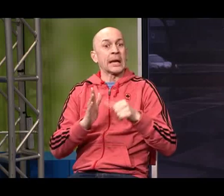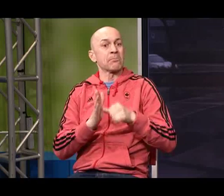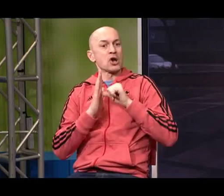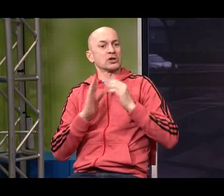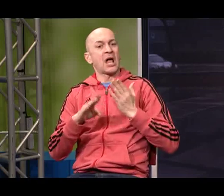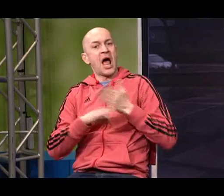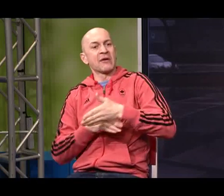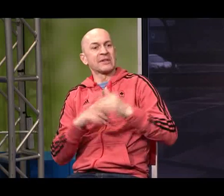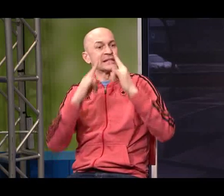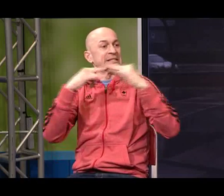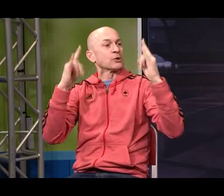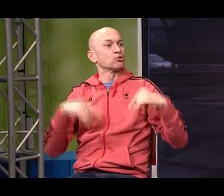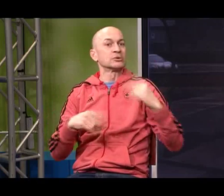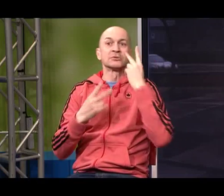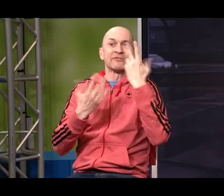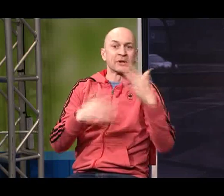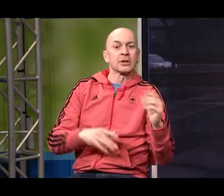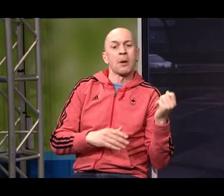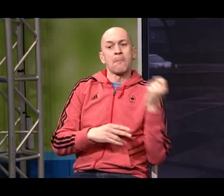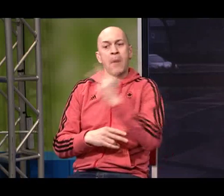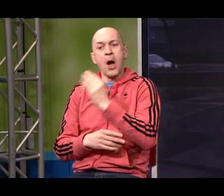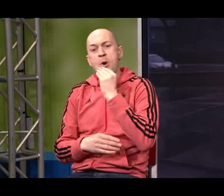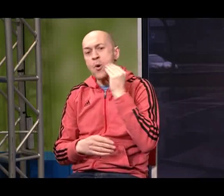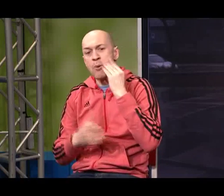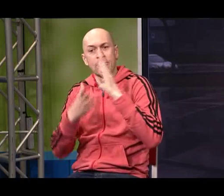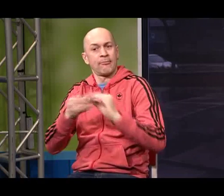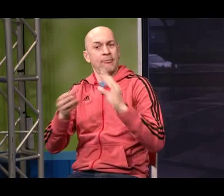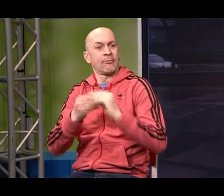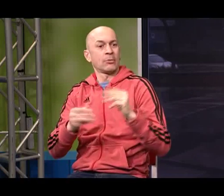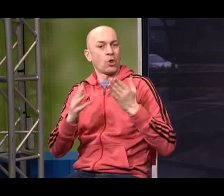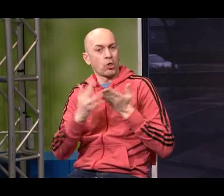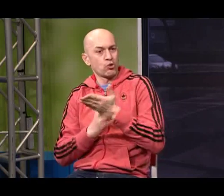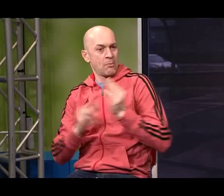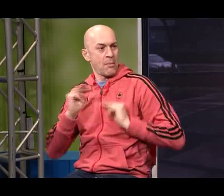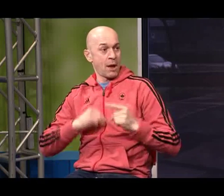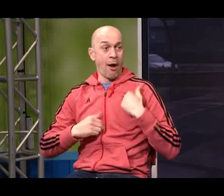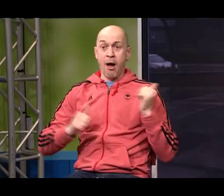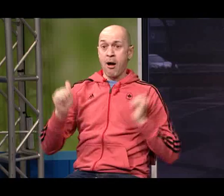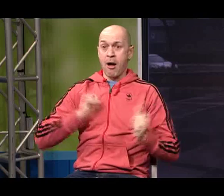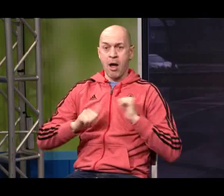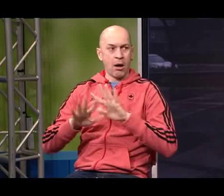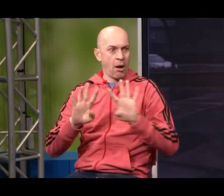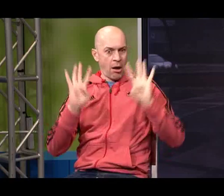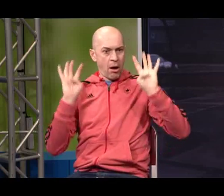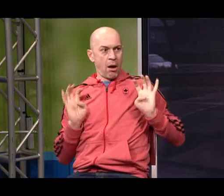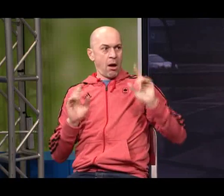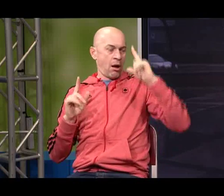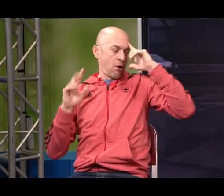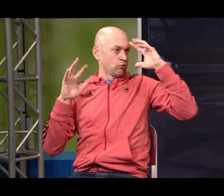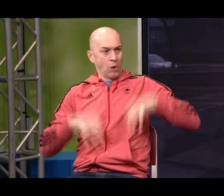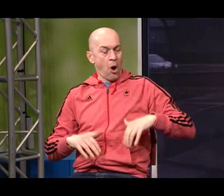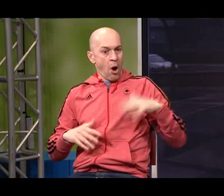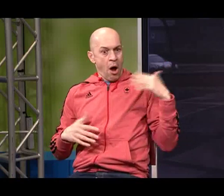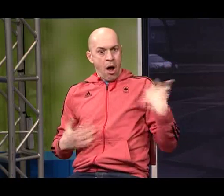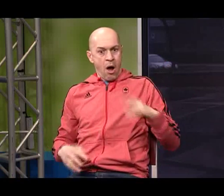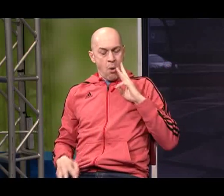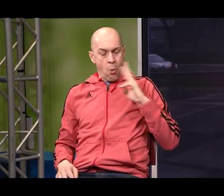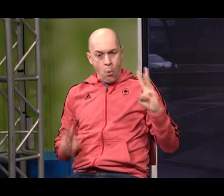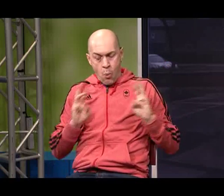I went through a number of different performances at the cirque level and